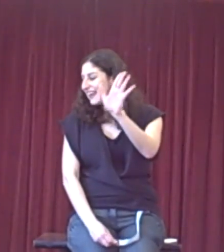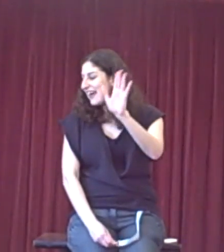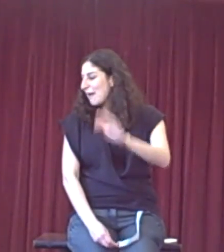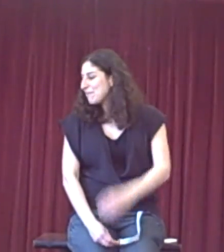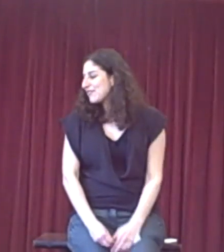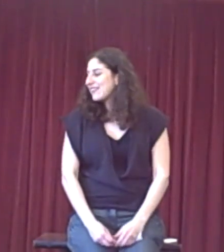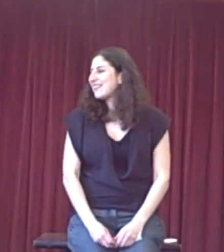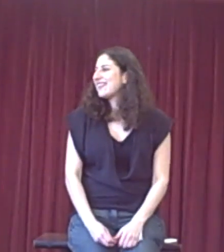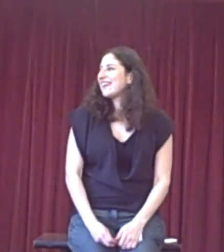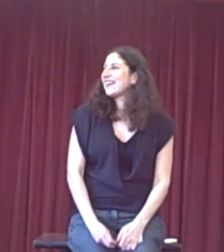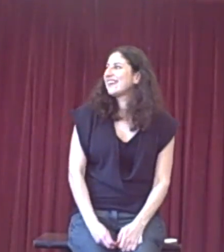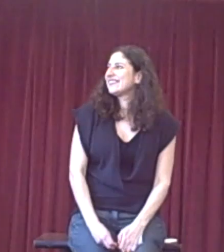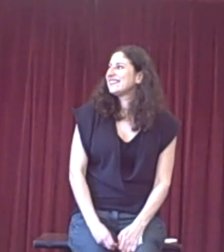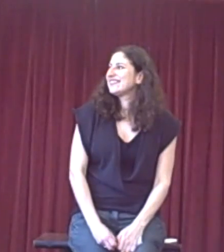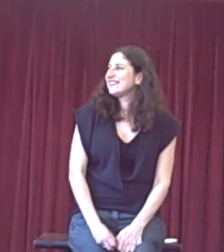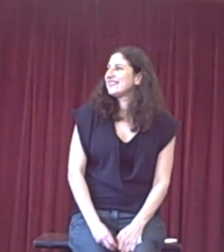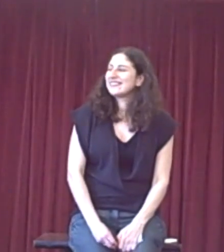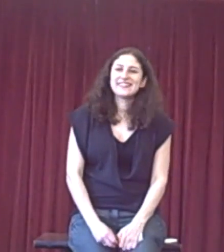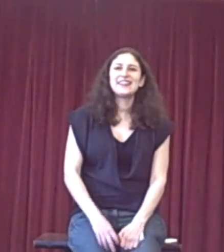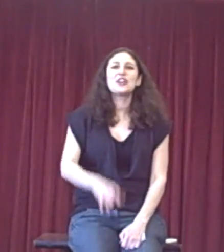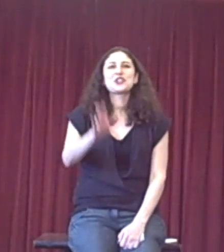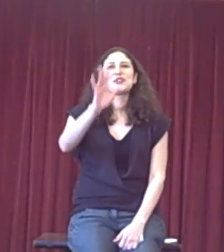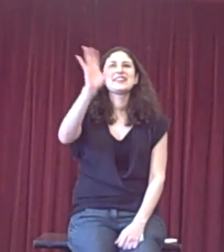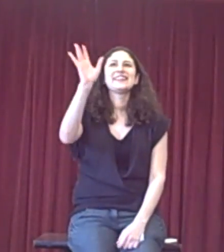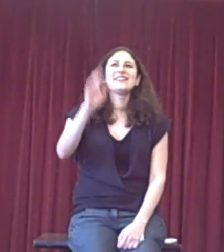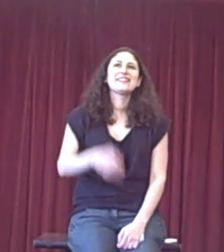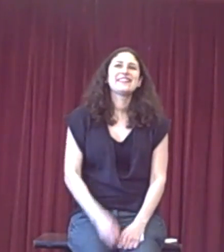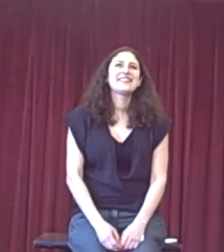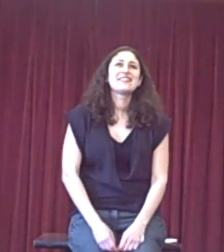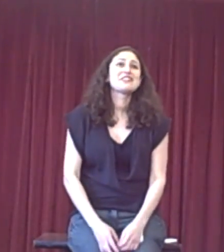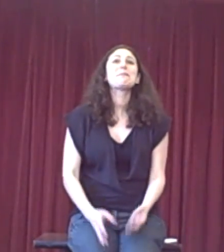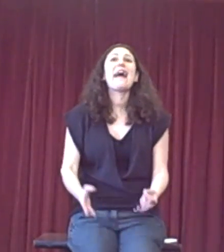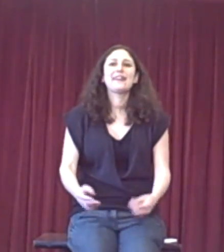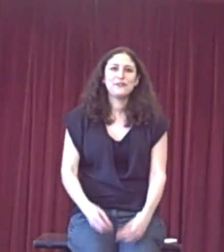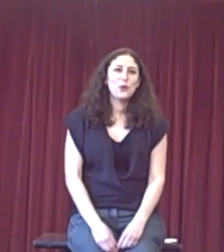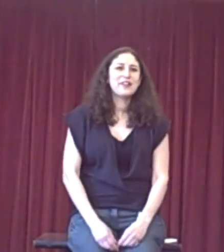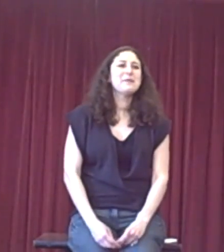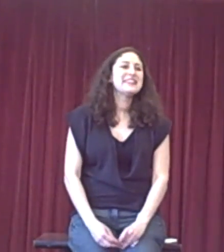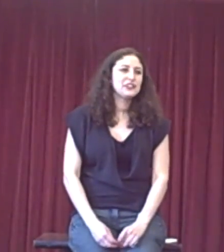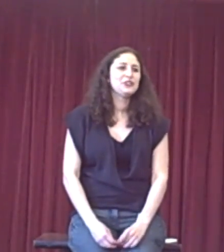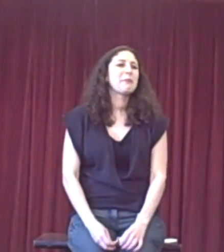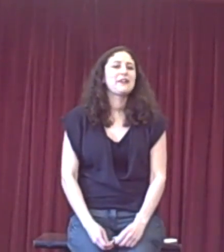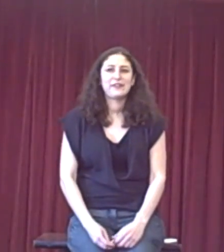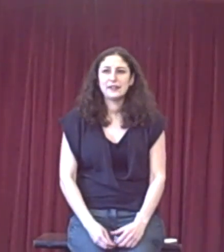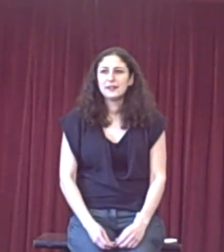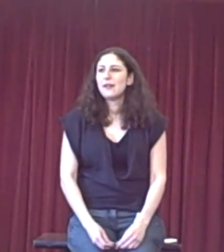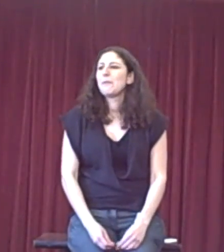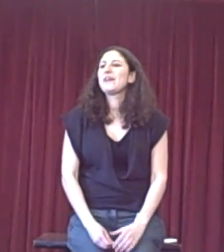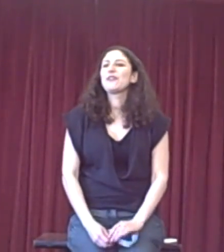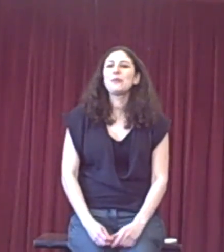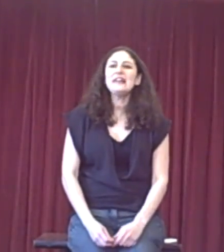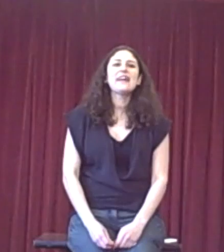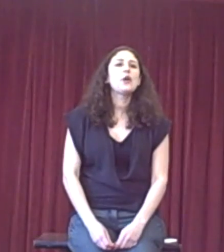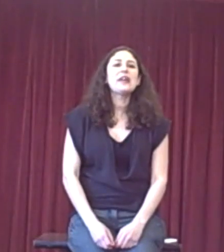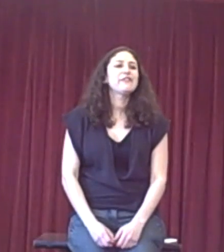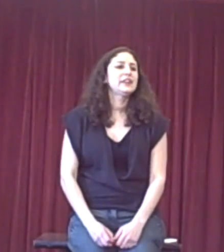luxury, the respect of calling them an additional benefit. Because really they're not even,